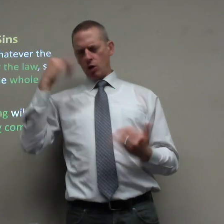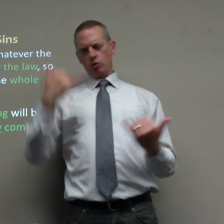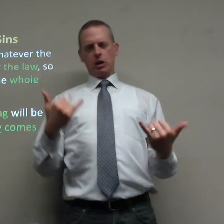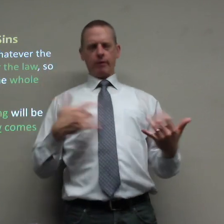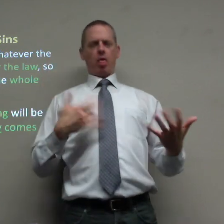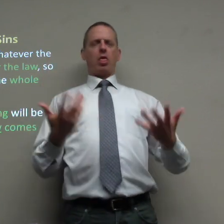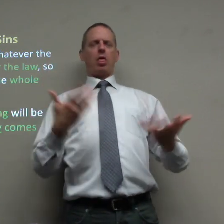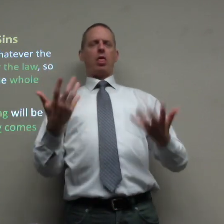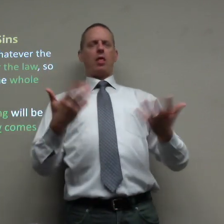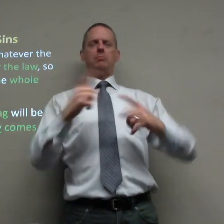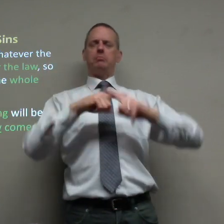Lord, I know today